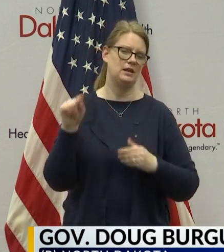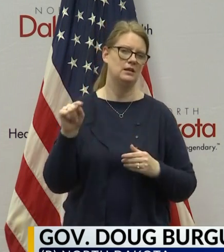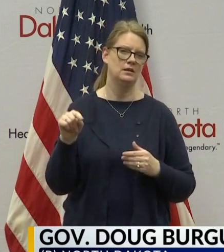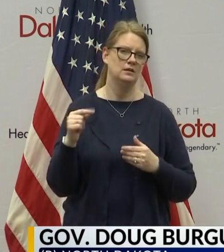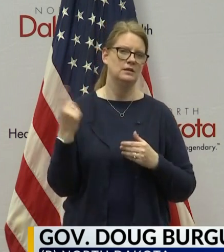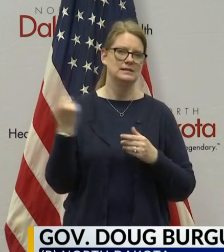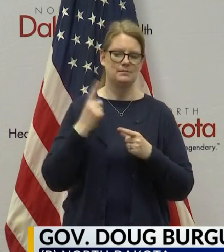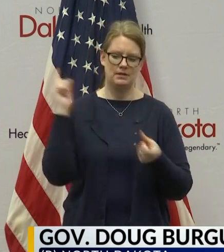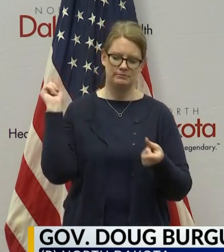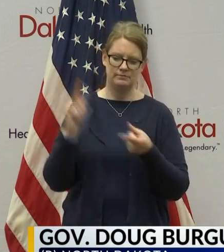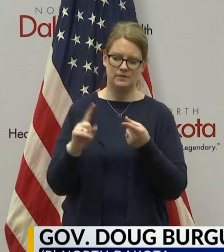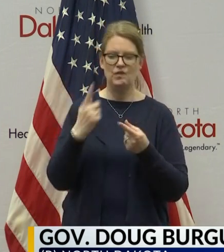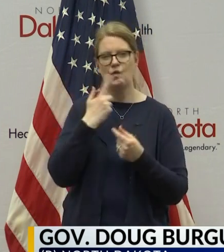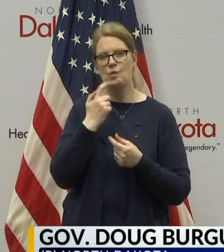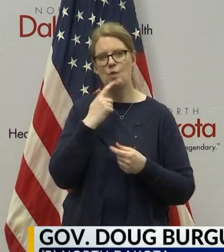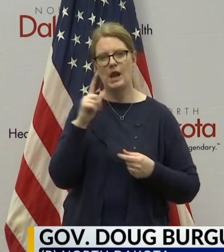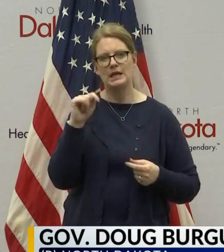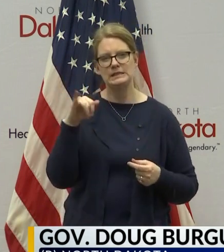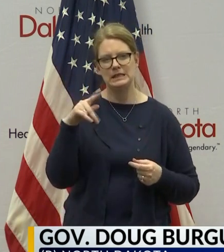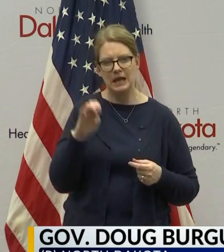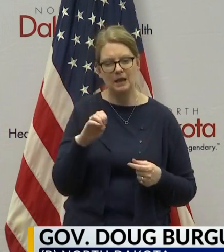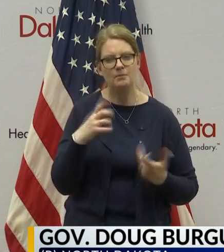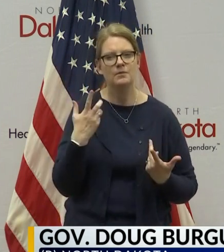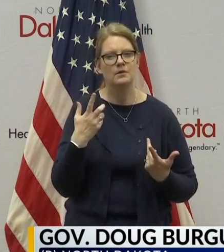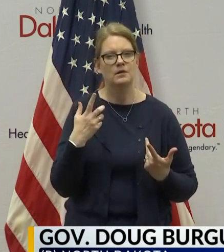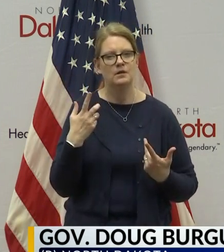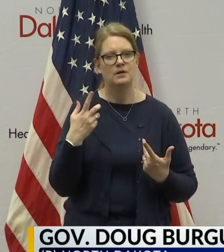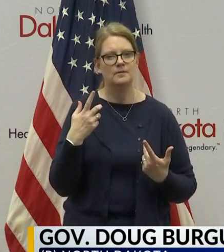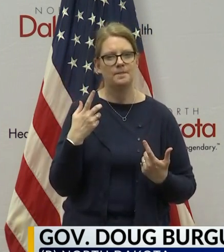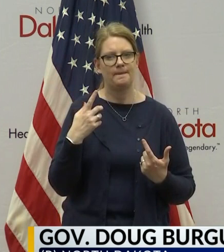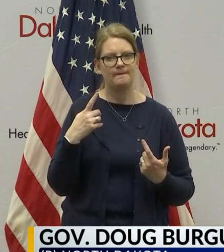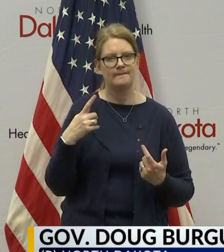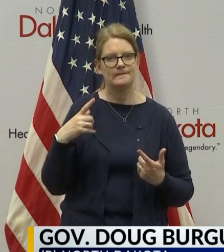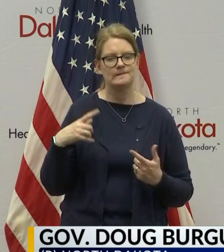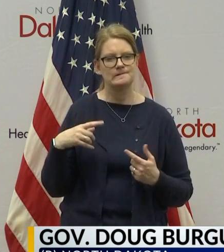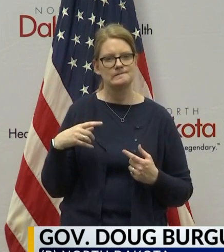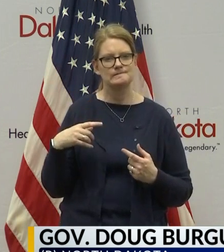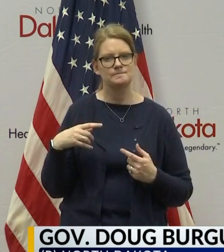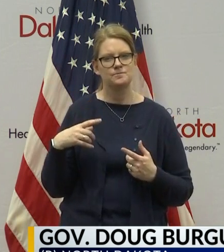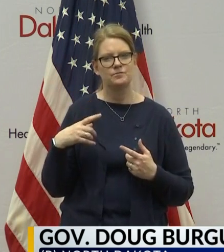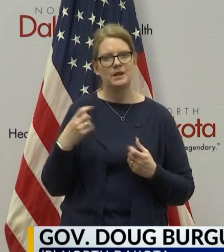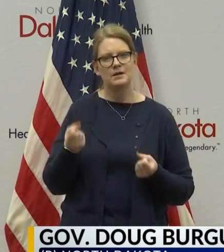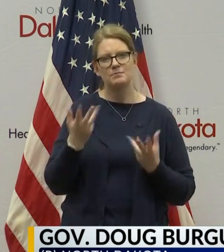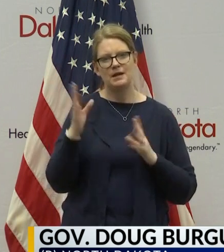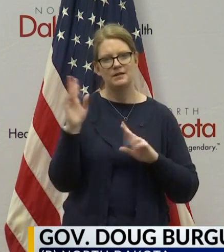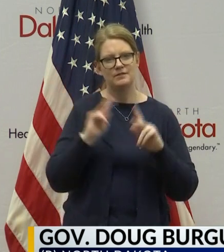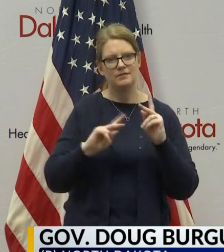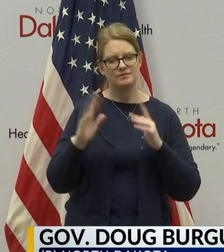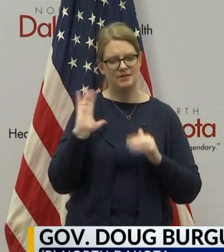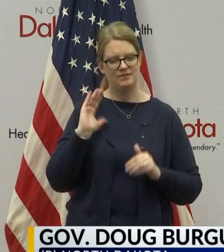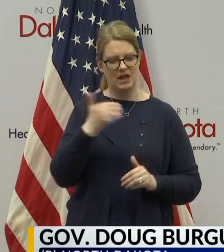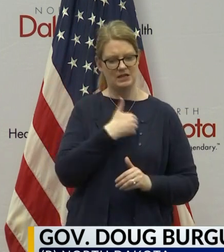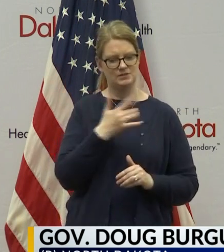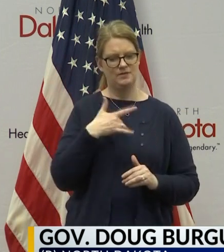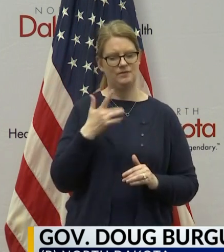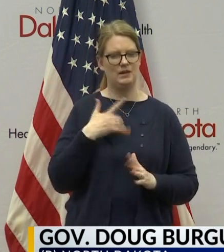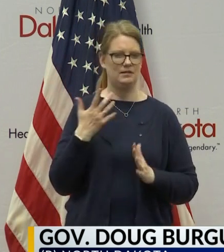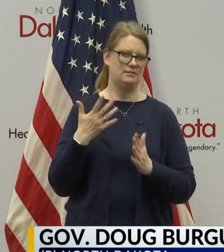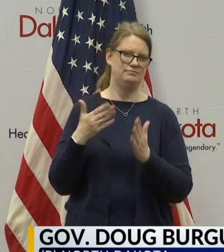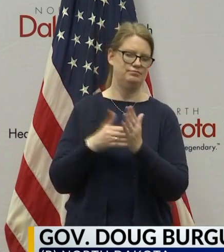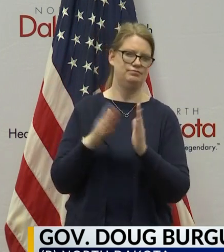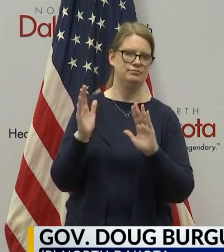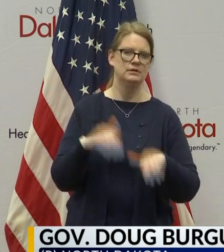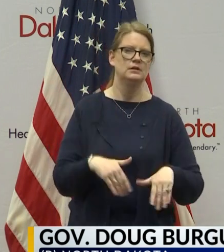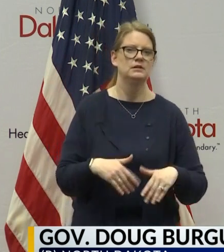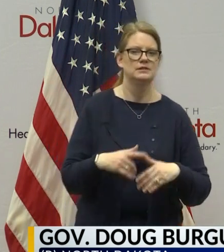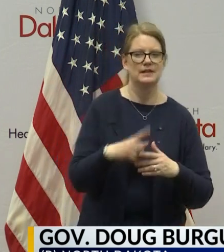cuts through red tape. And some of us that would be opposed to bureaucracy and for entrepreneurship